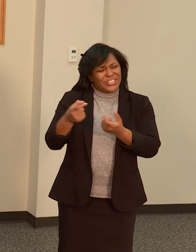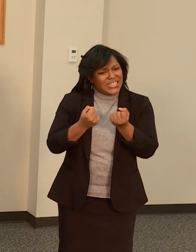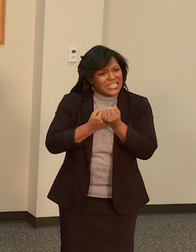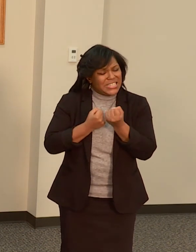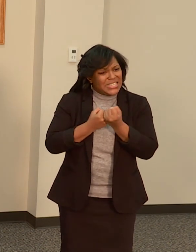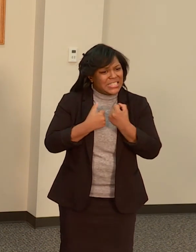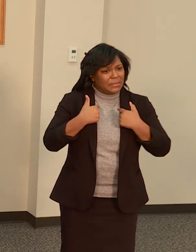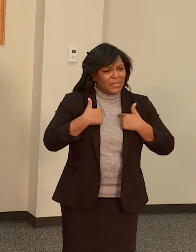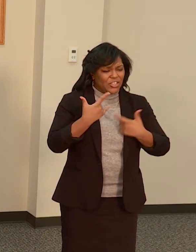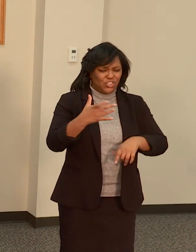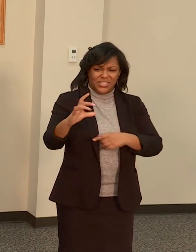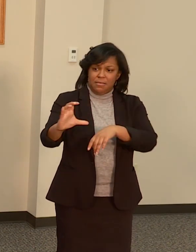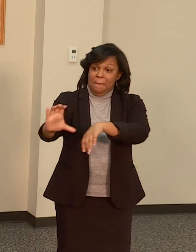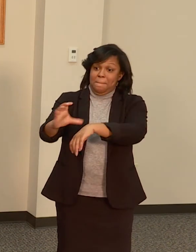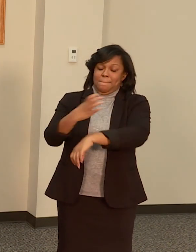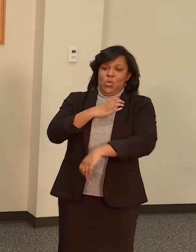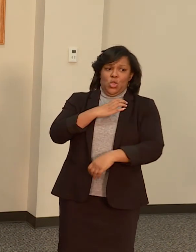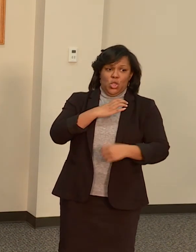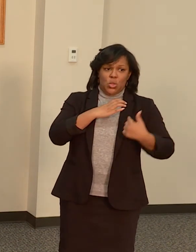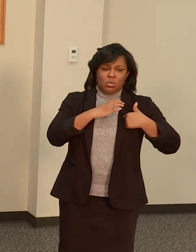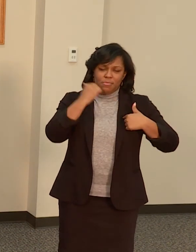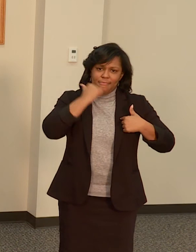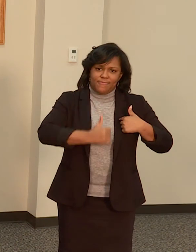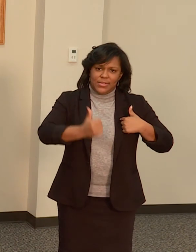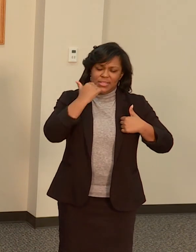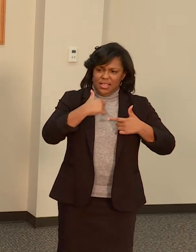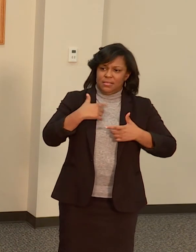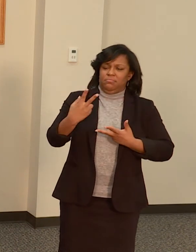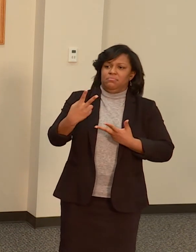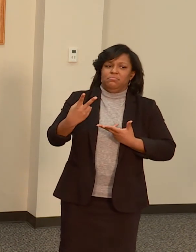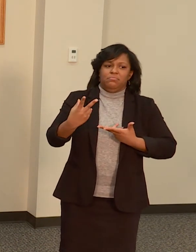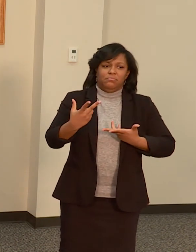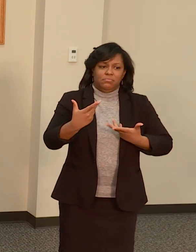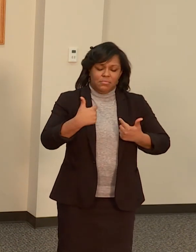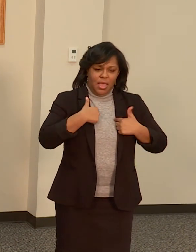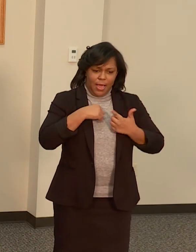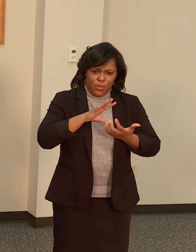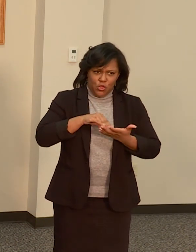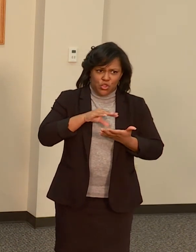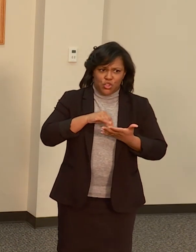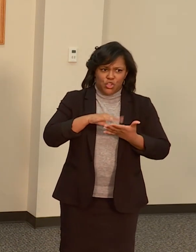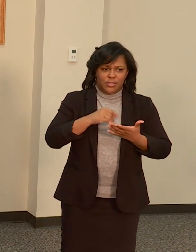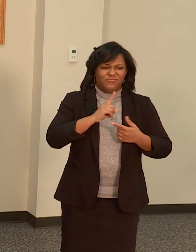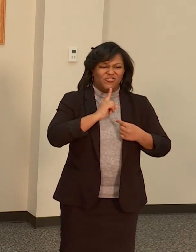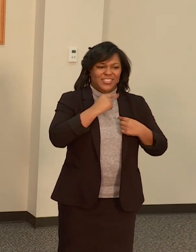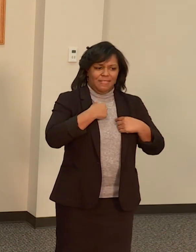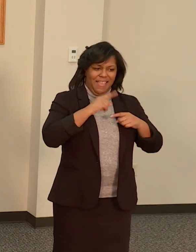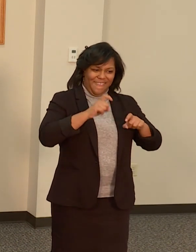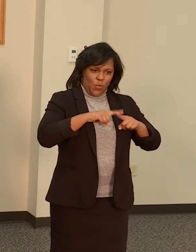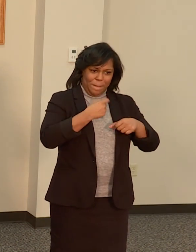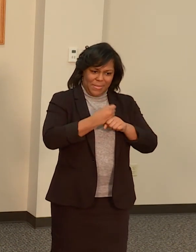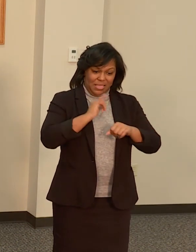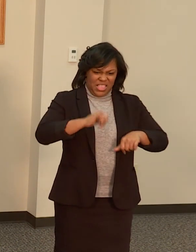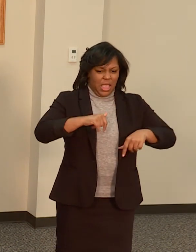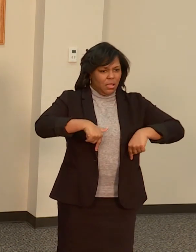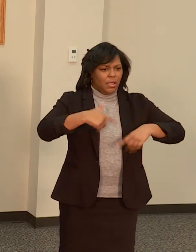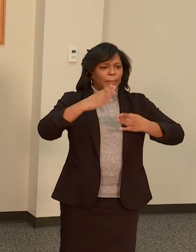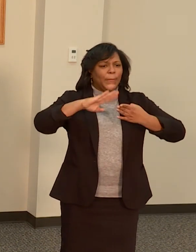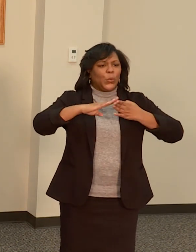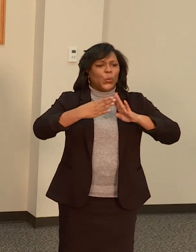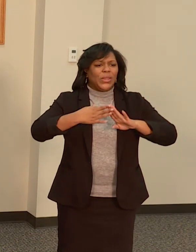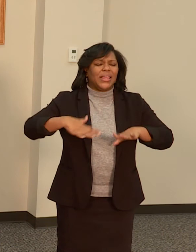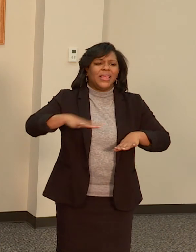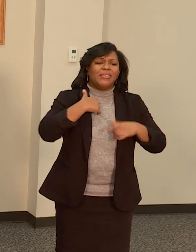have realized that it takes all of us to create a community that cares for each other especially in 2020. I recently joined the parent